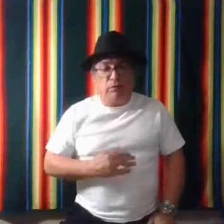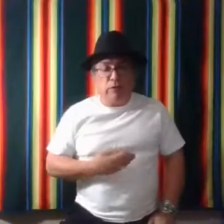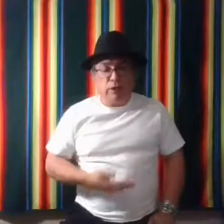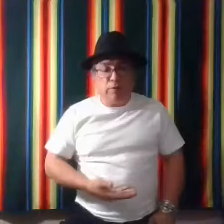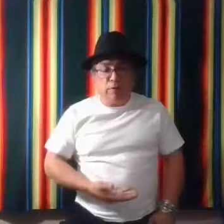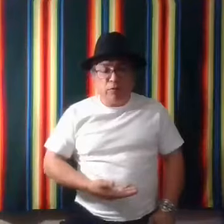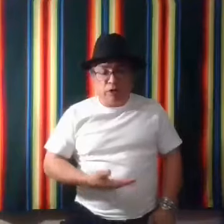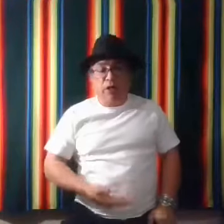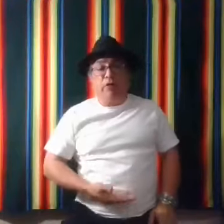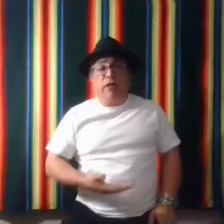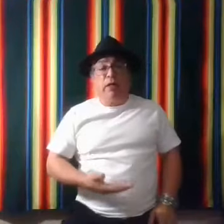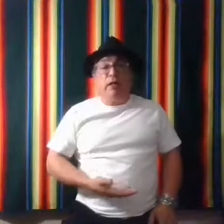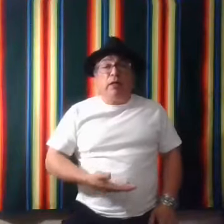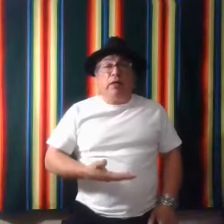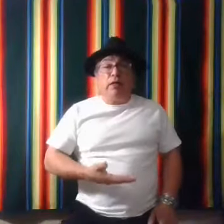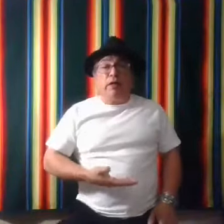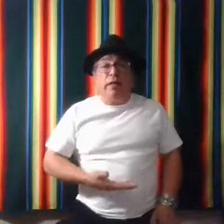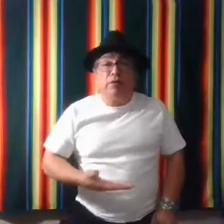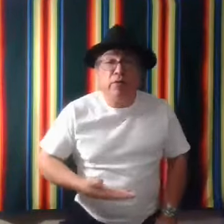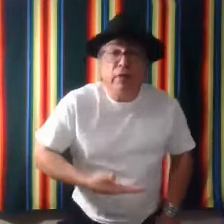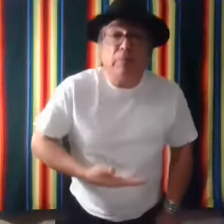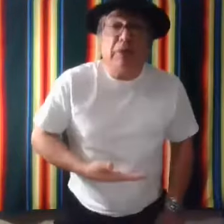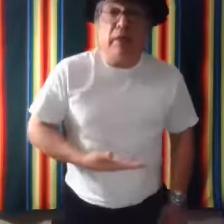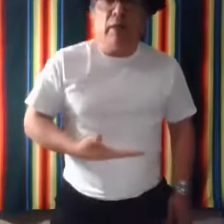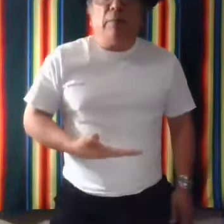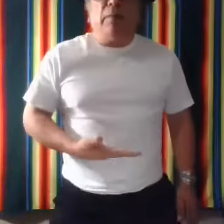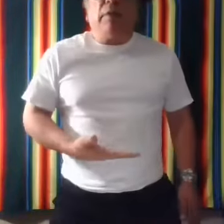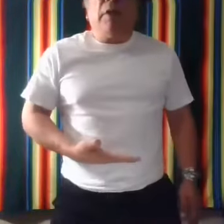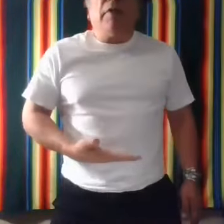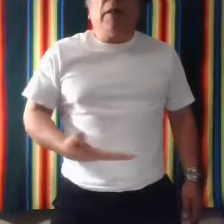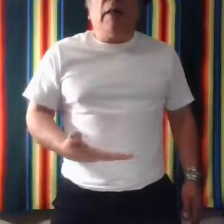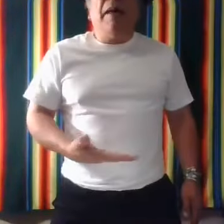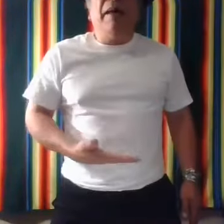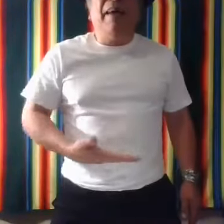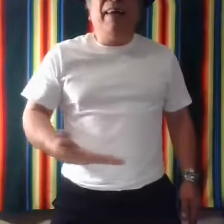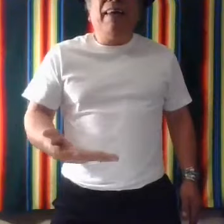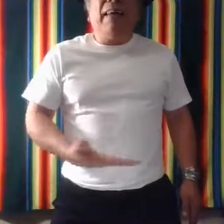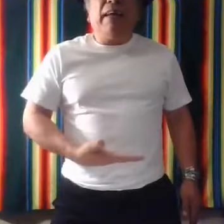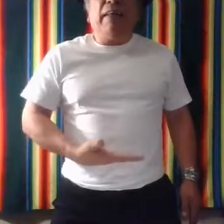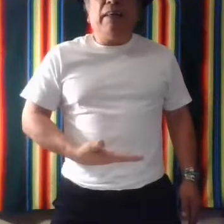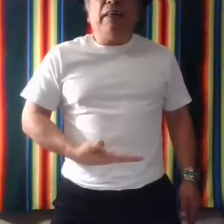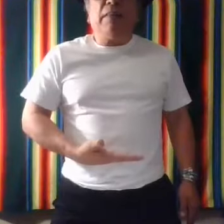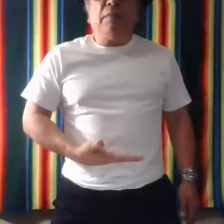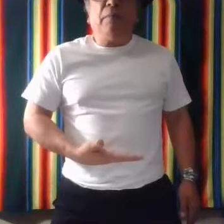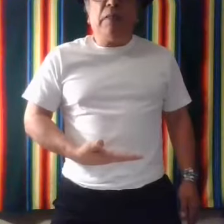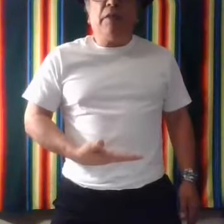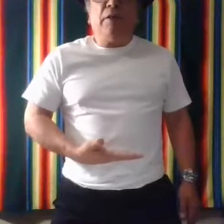Oh, you're hungry. Your hands are here. Let me stand up. I'm hungry. And this means hungry